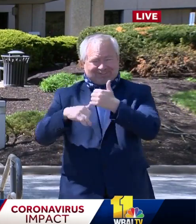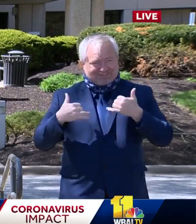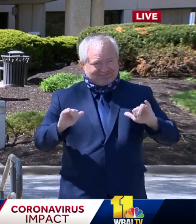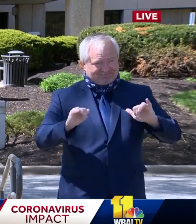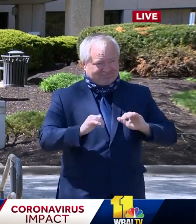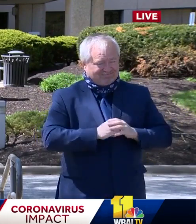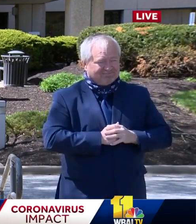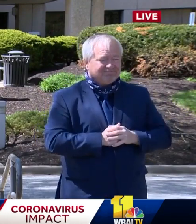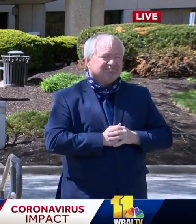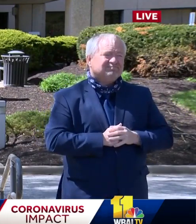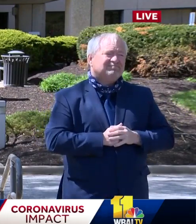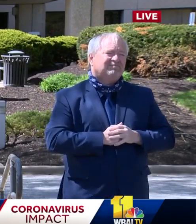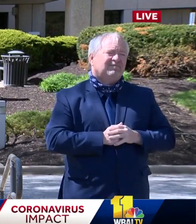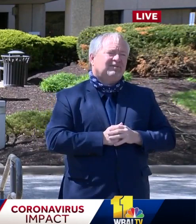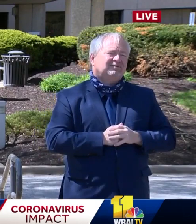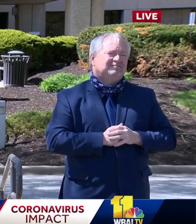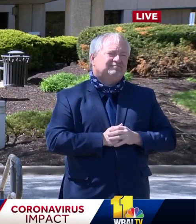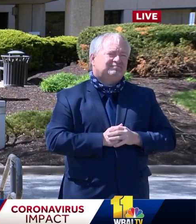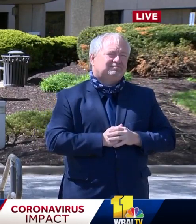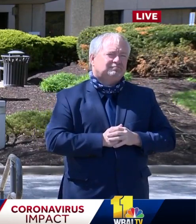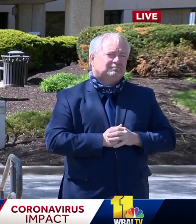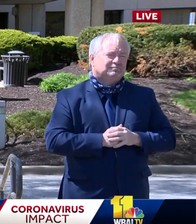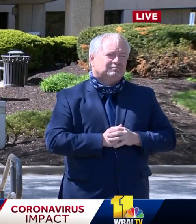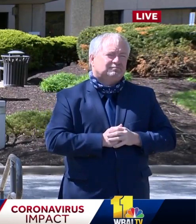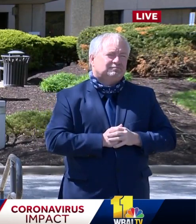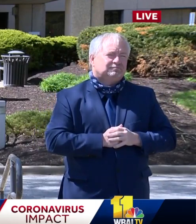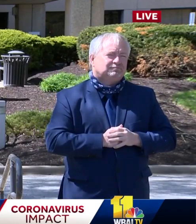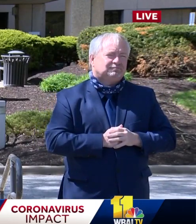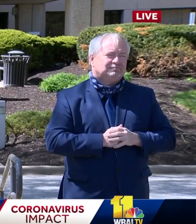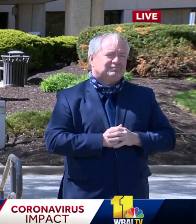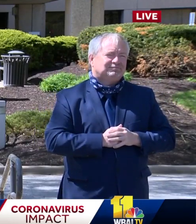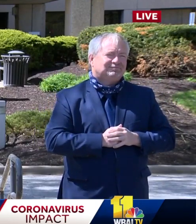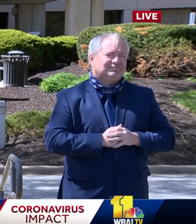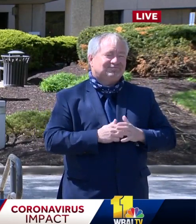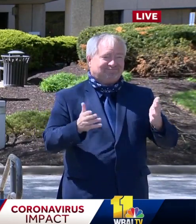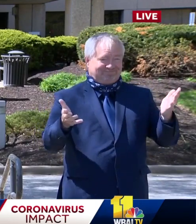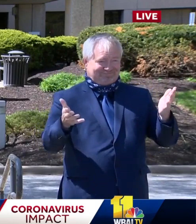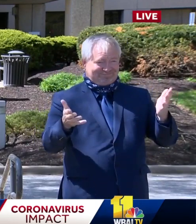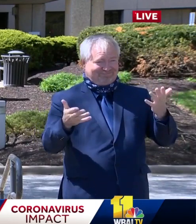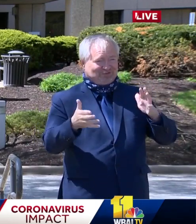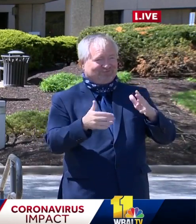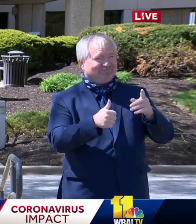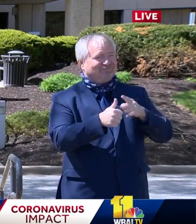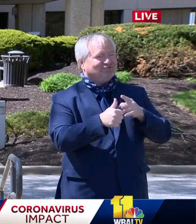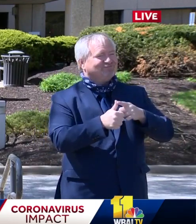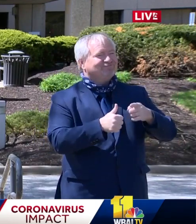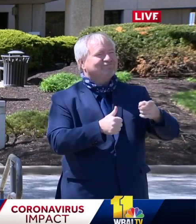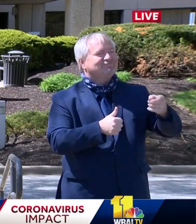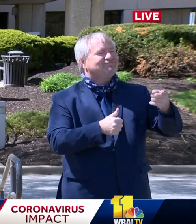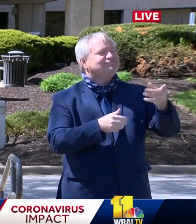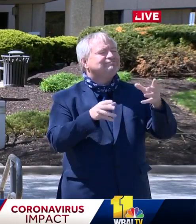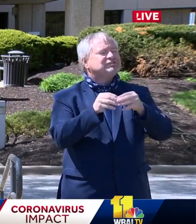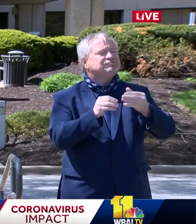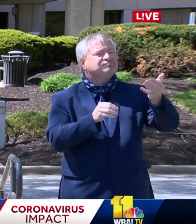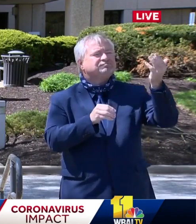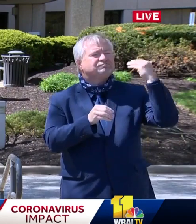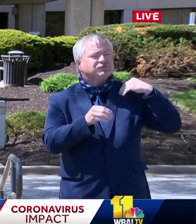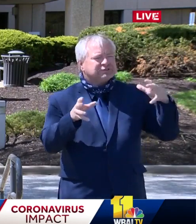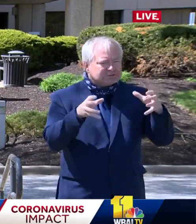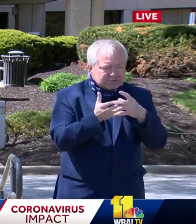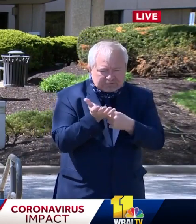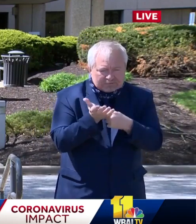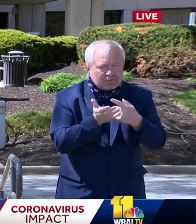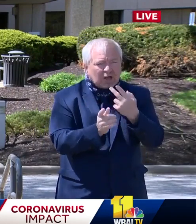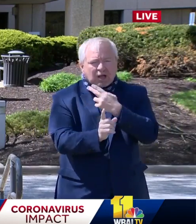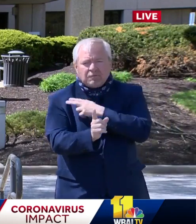virus. The very first suggestion I had in our first meeting discussing this topic with our team